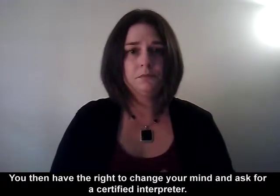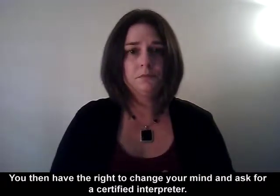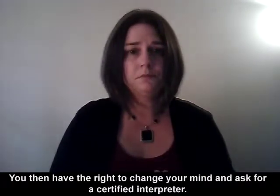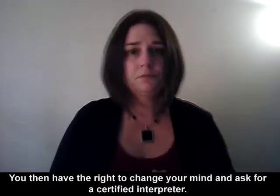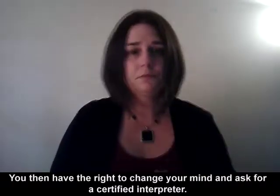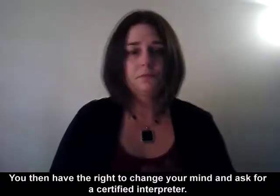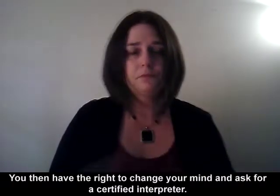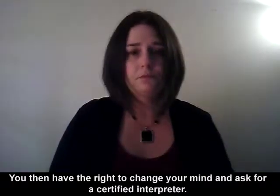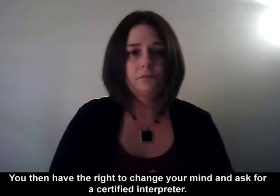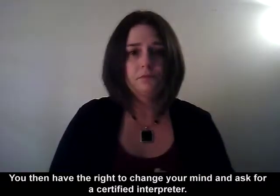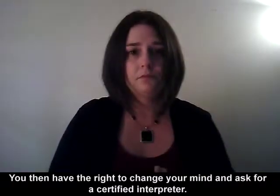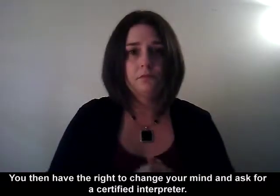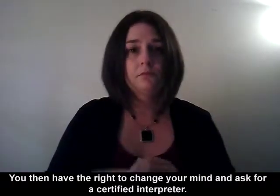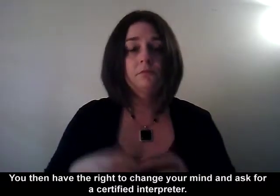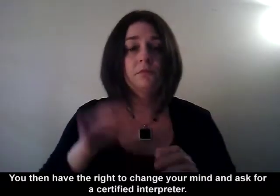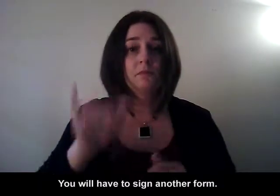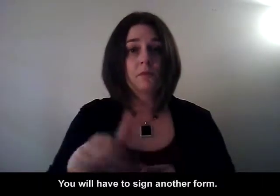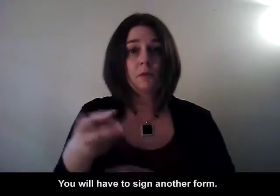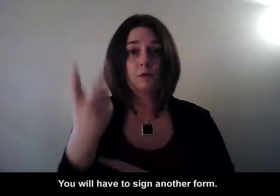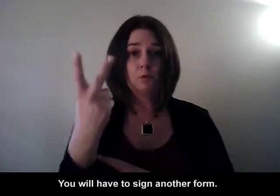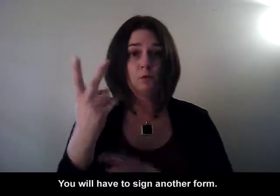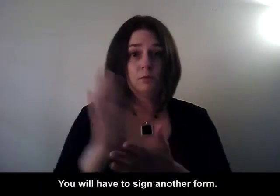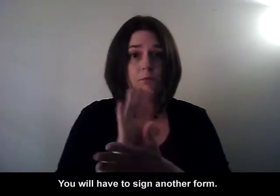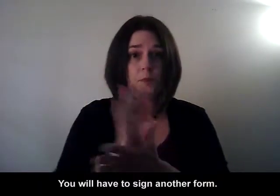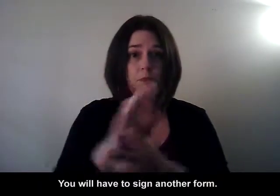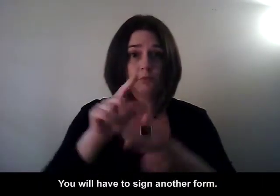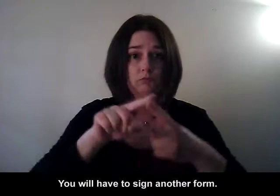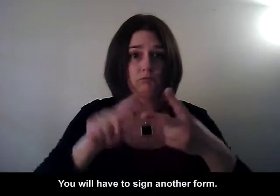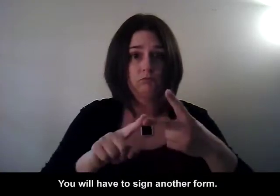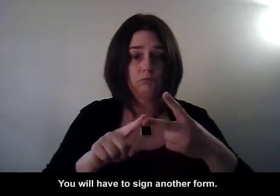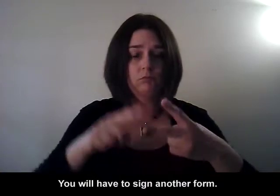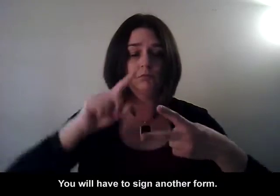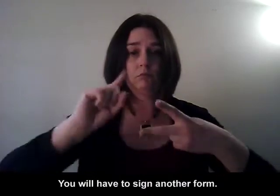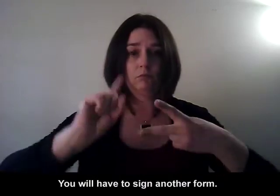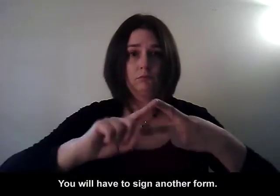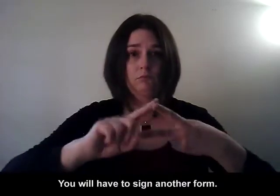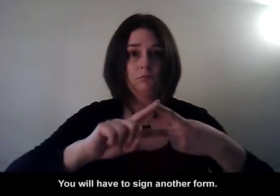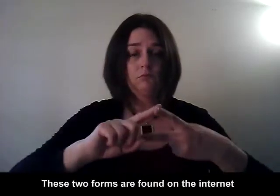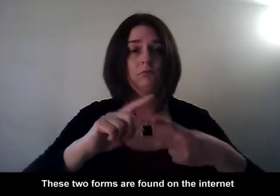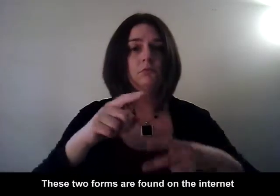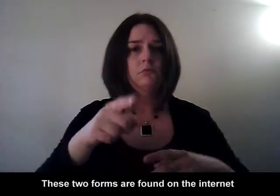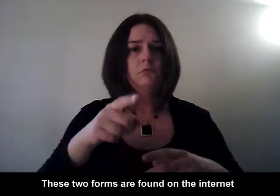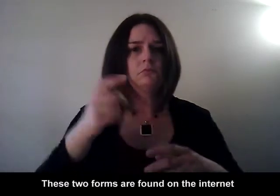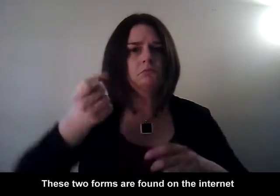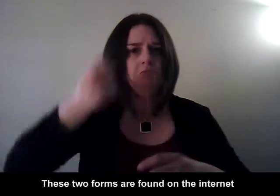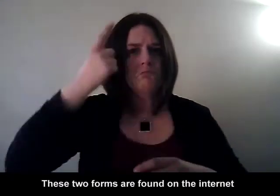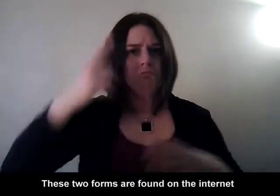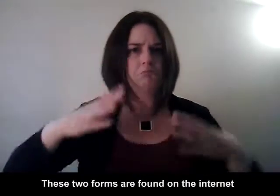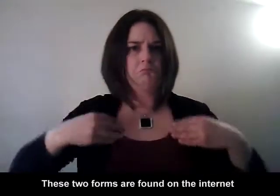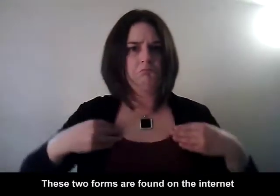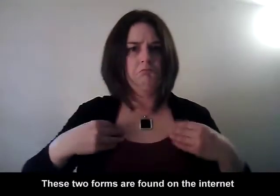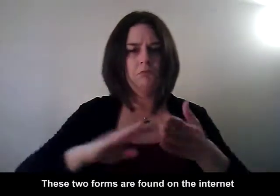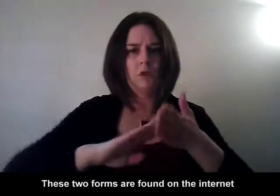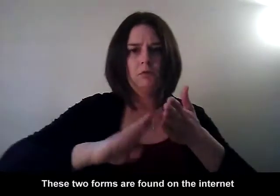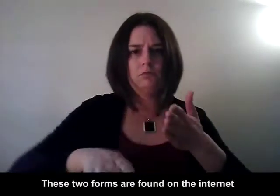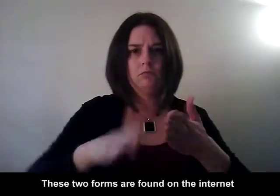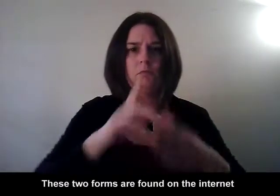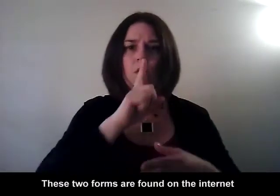for a certified interpreter. You will have to sign another form. These two forms are found on the internet